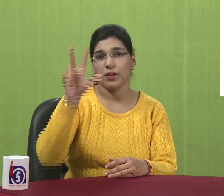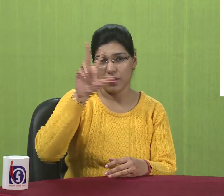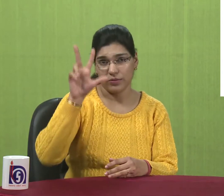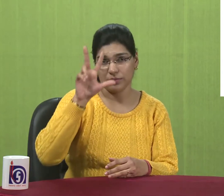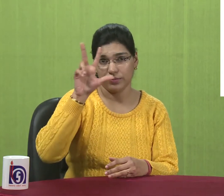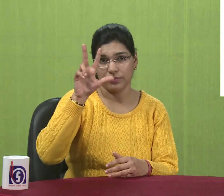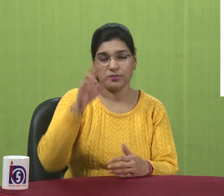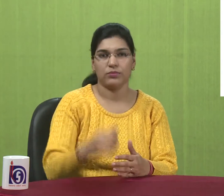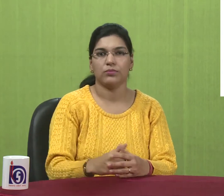Eight point is.